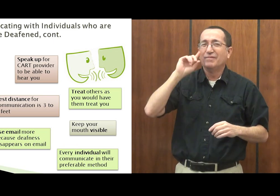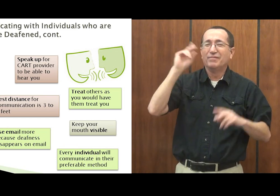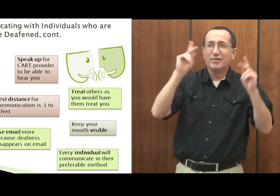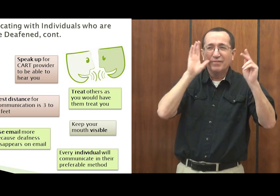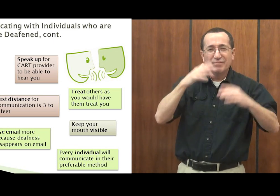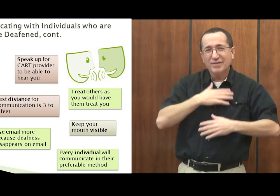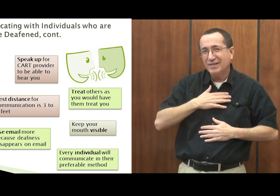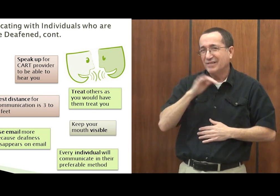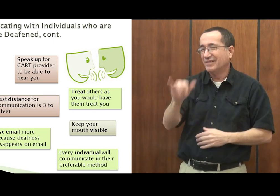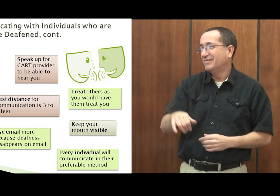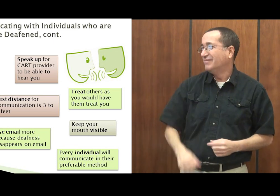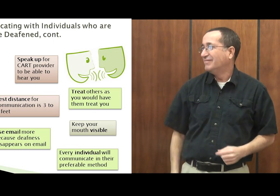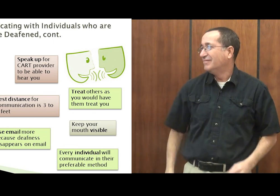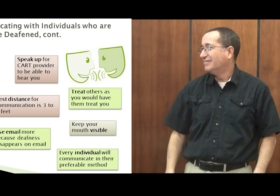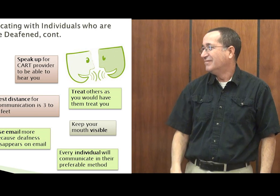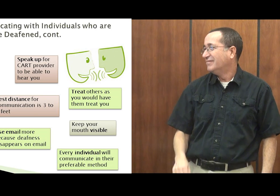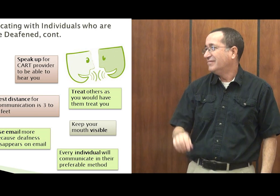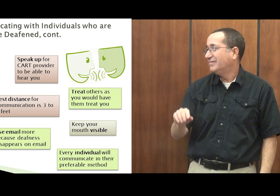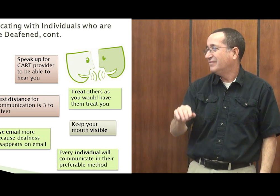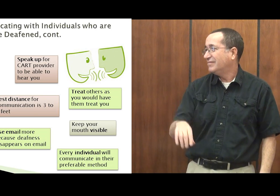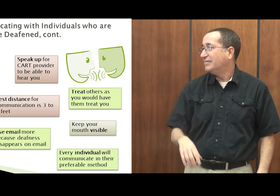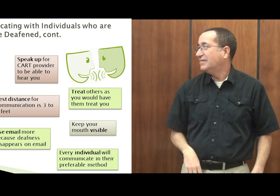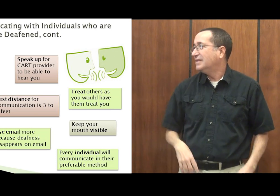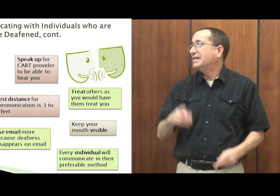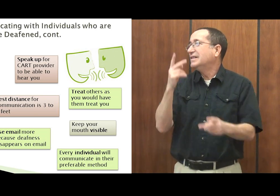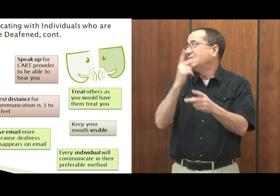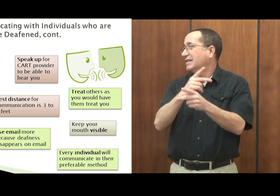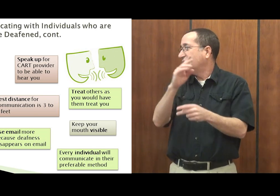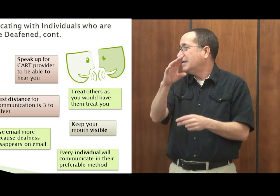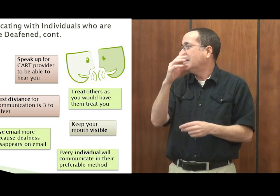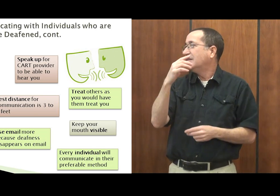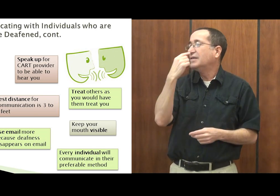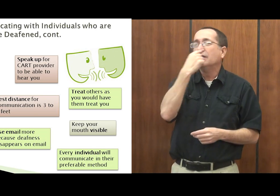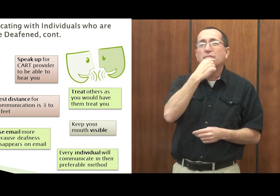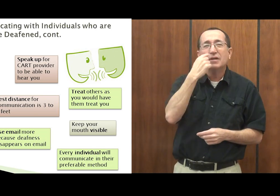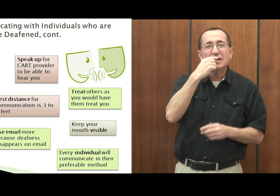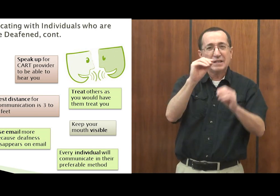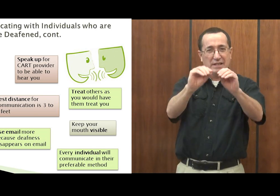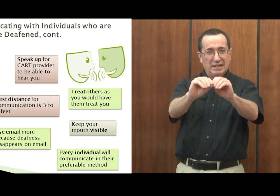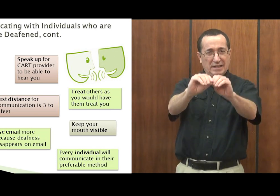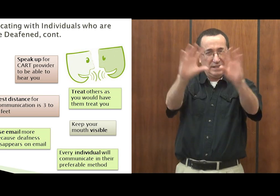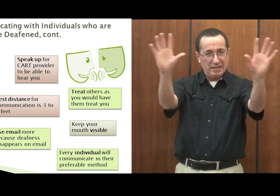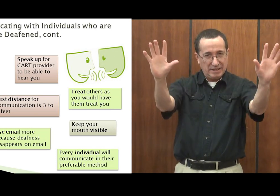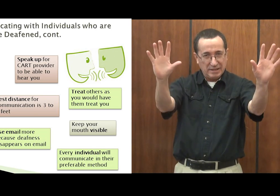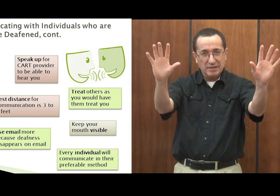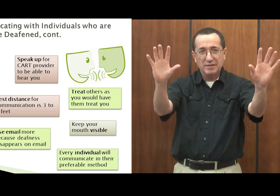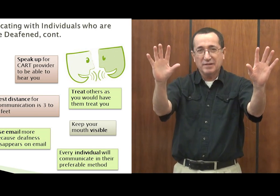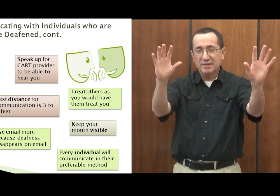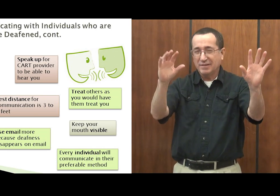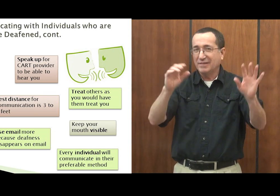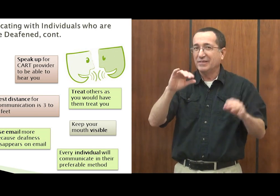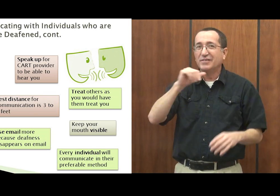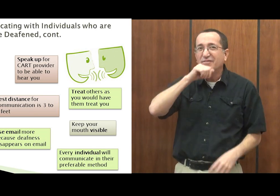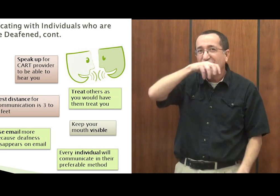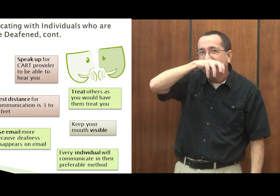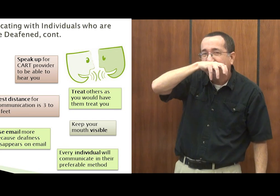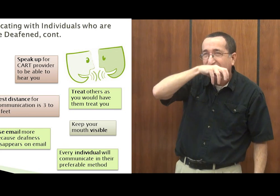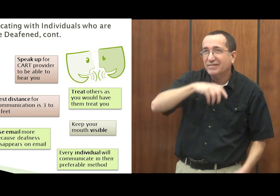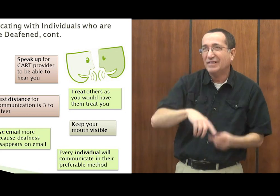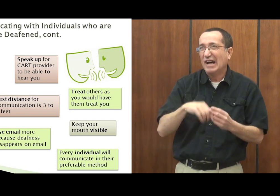Deaf people really appreciate that a lot. I said, we said again, keep your mouth visible with